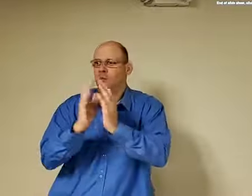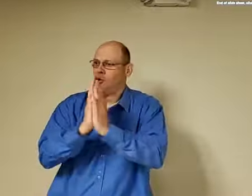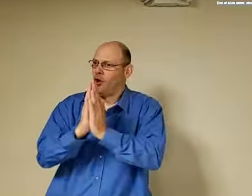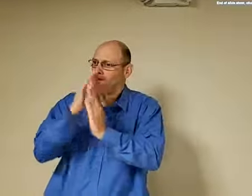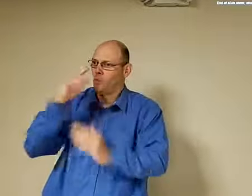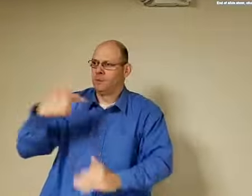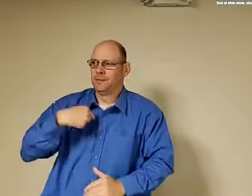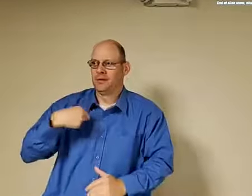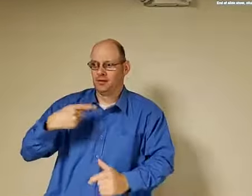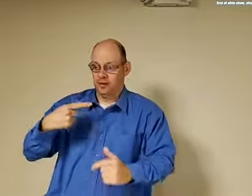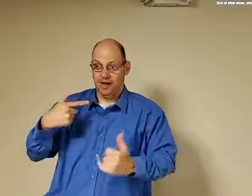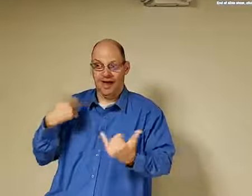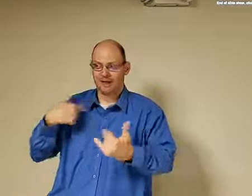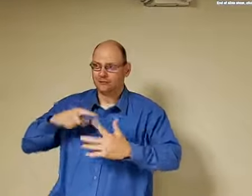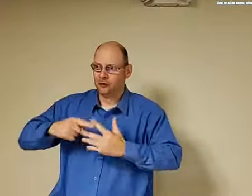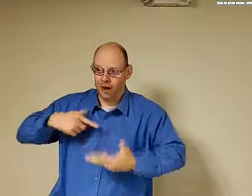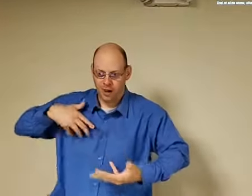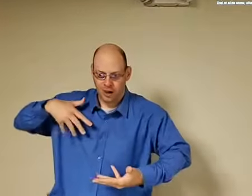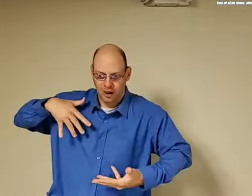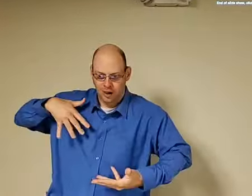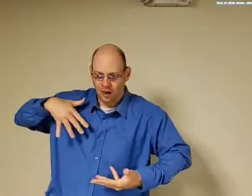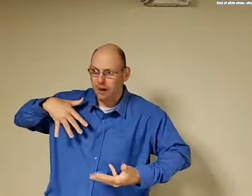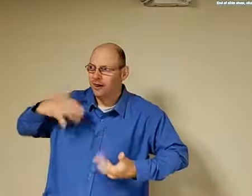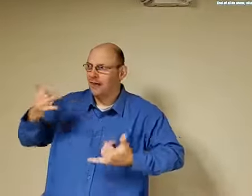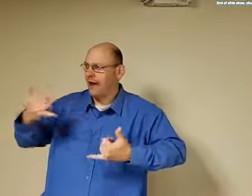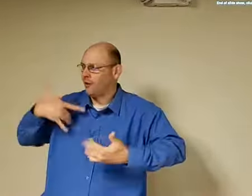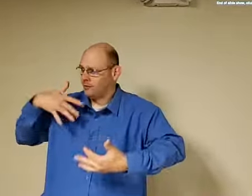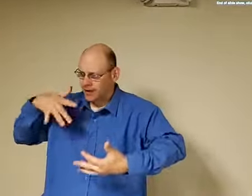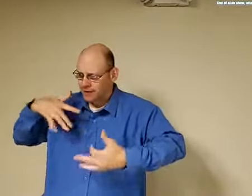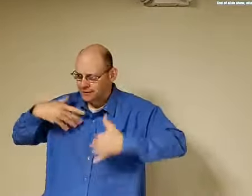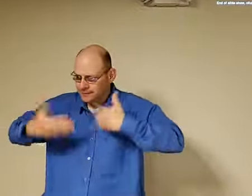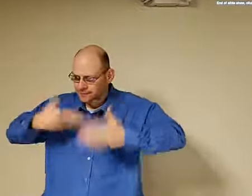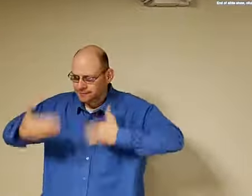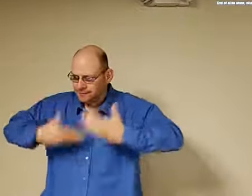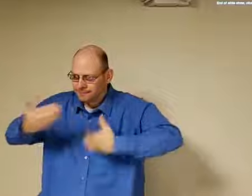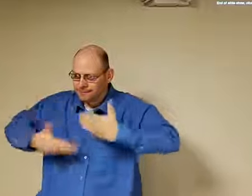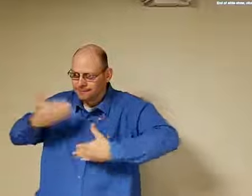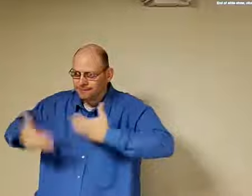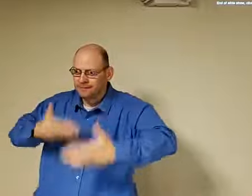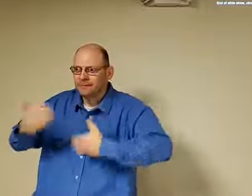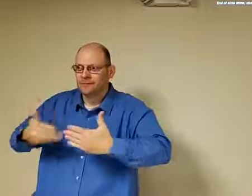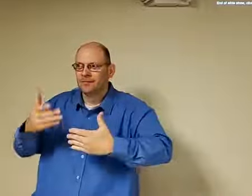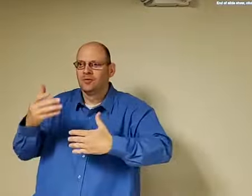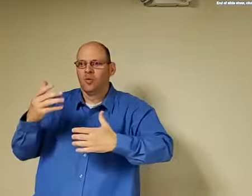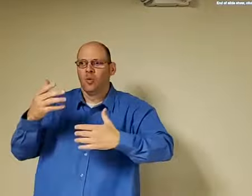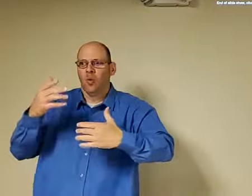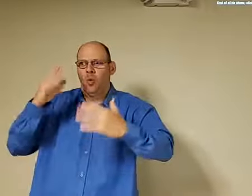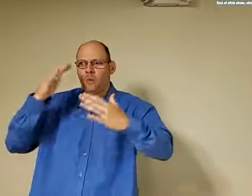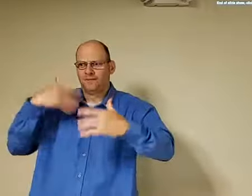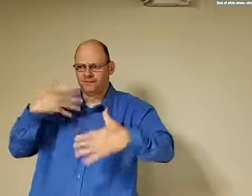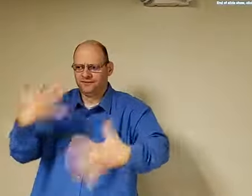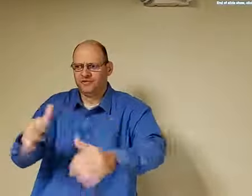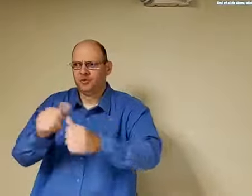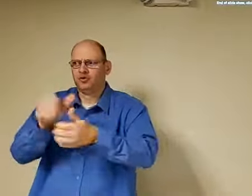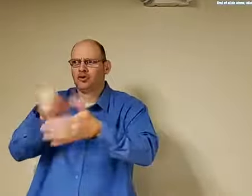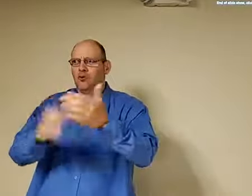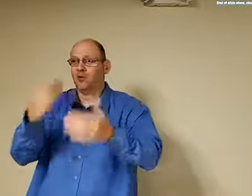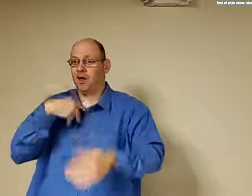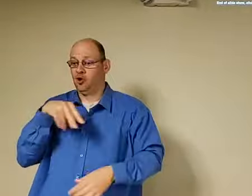need your prayer just continue praying for me I've been working on chapter 14 putting things together and I wanted to